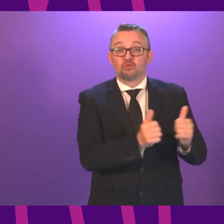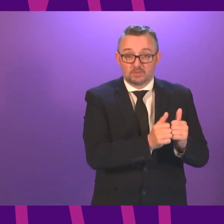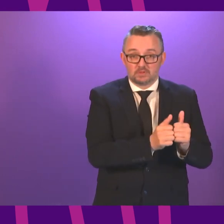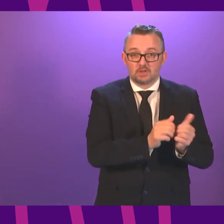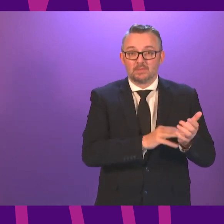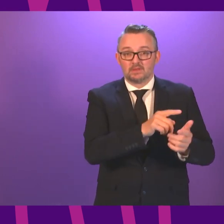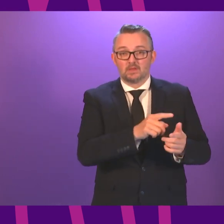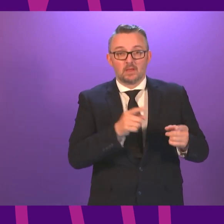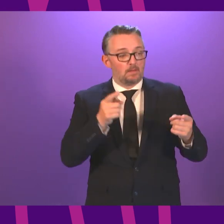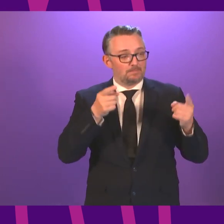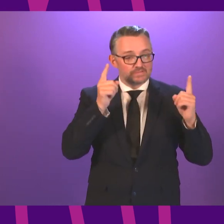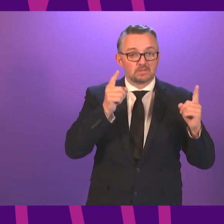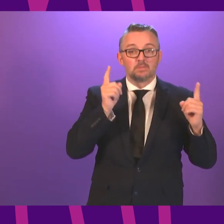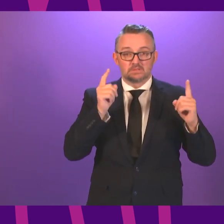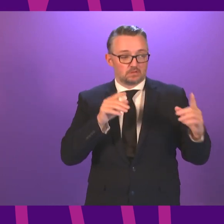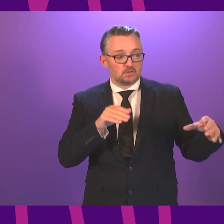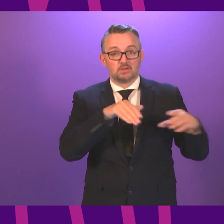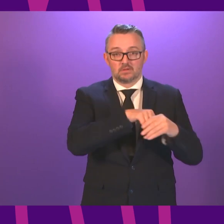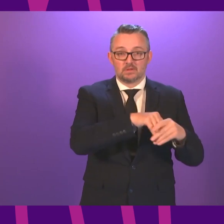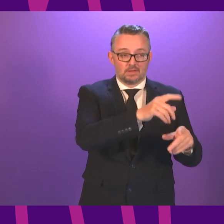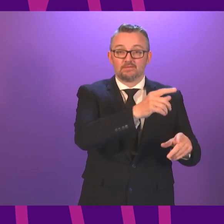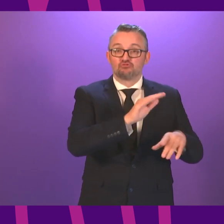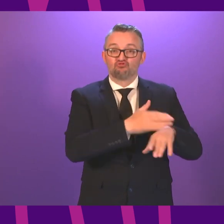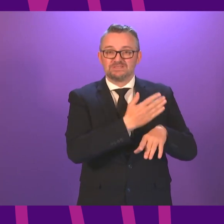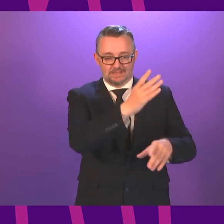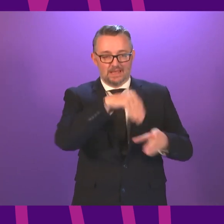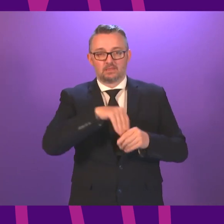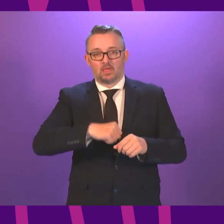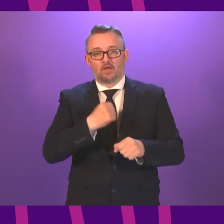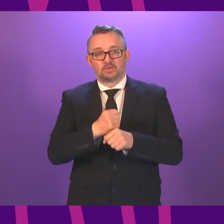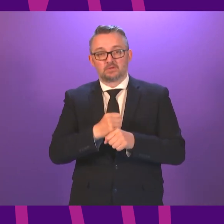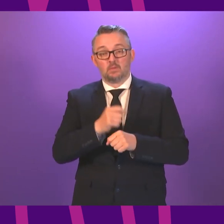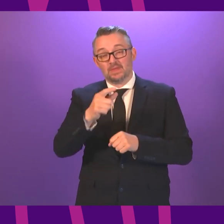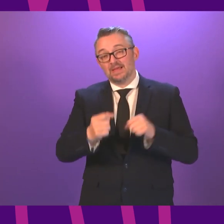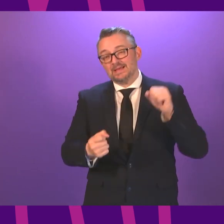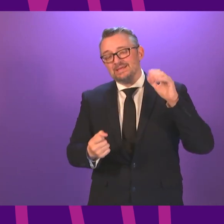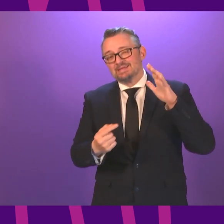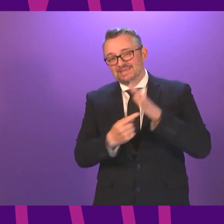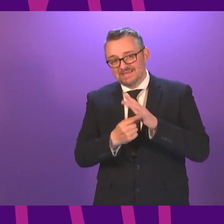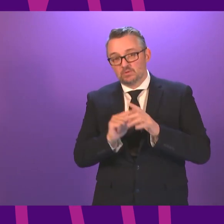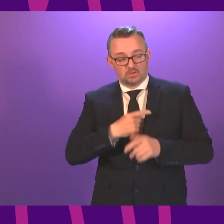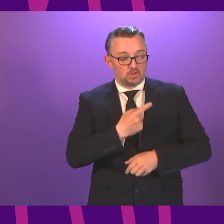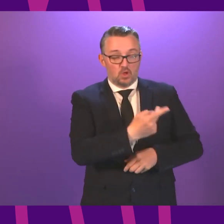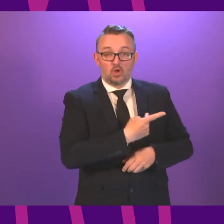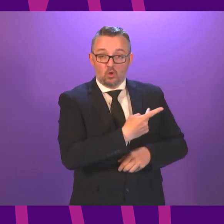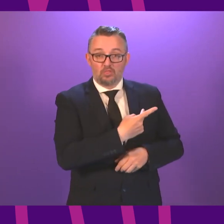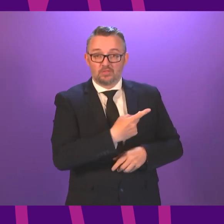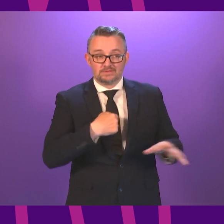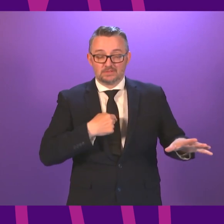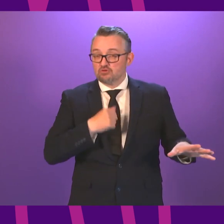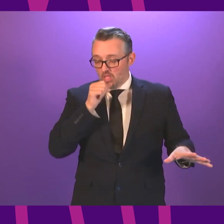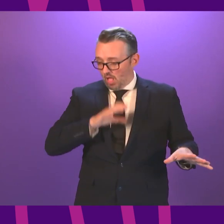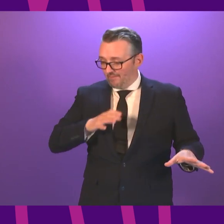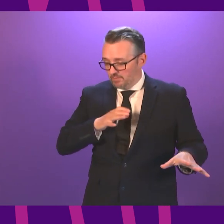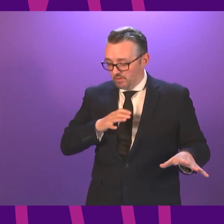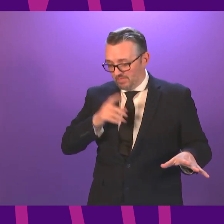a Green Minister or Ministers being part of this Government. The key point for today is that we are both agreeing to come out of our comfort zones